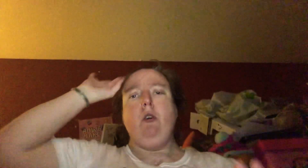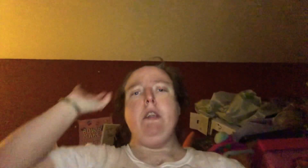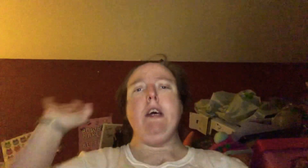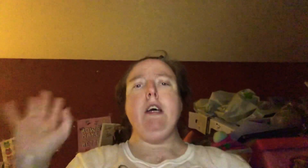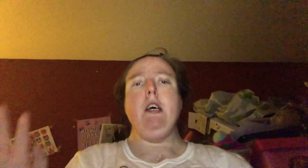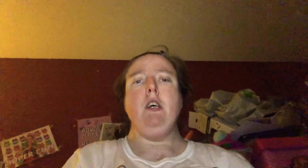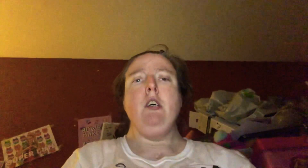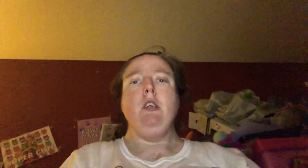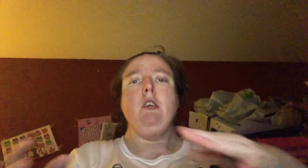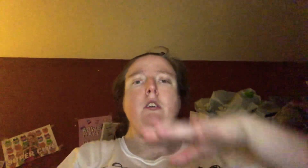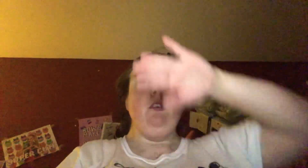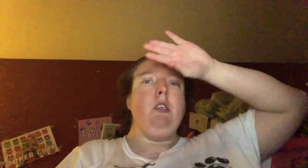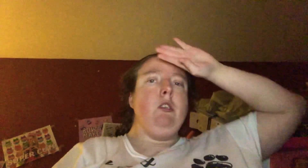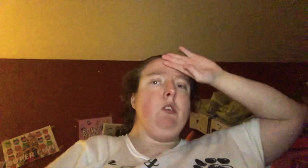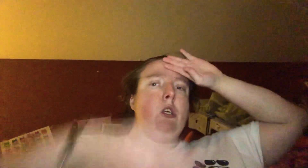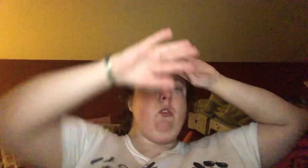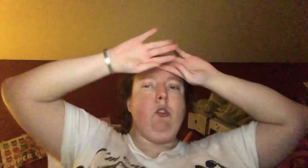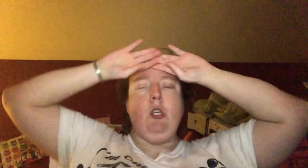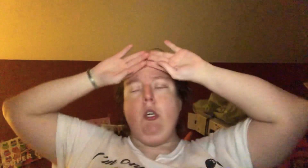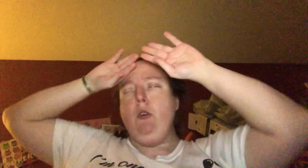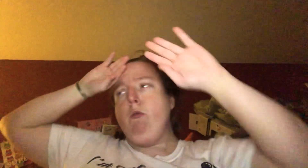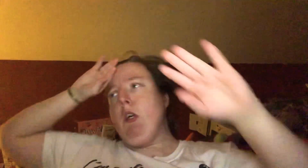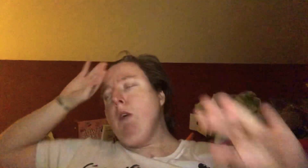that I got you so, so bad